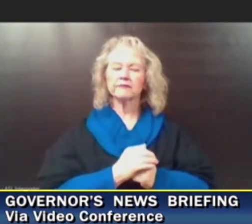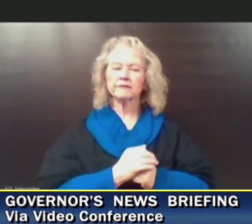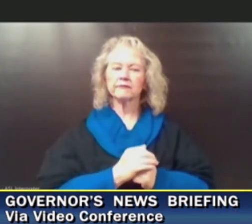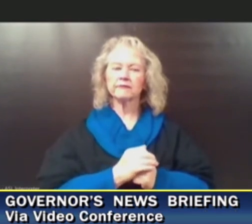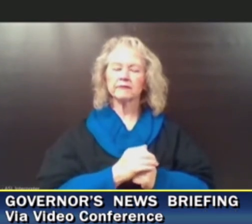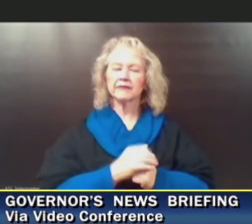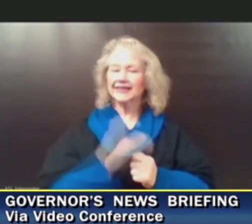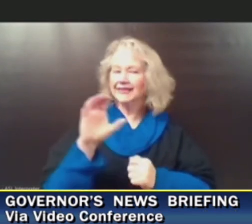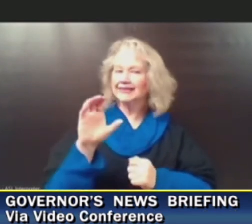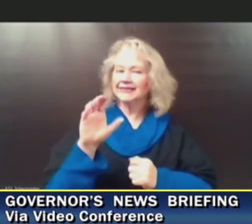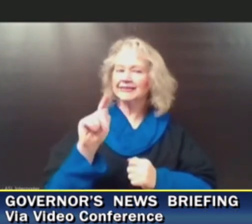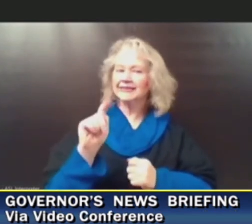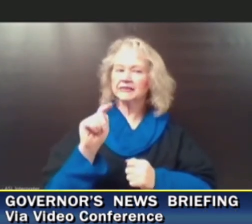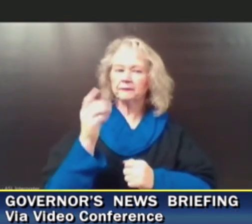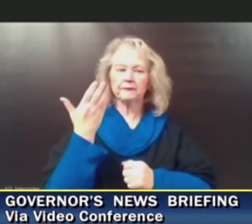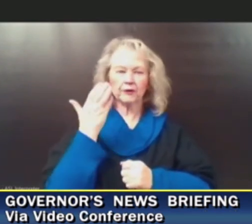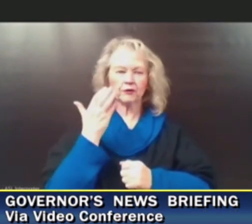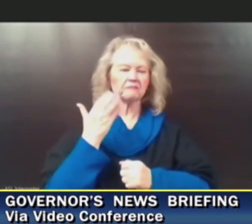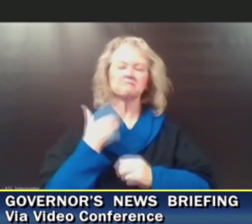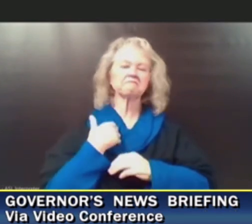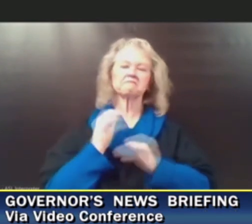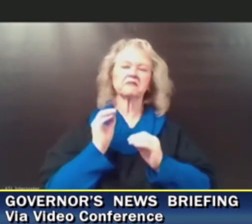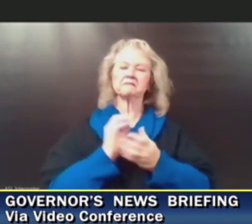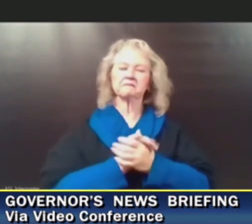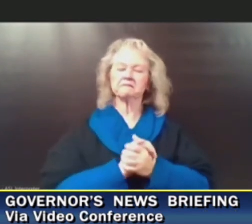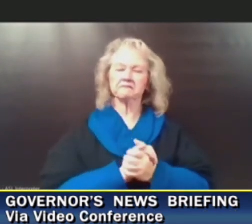C.T. Mayor. C No question for me.